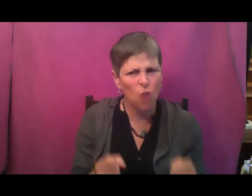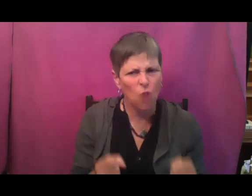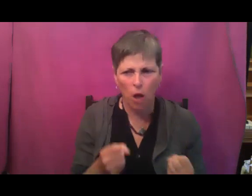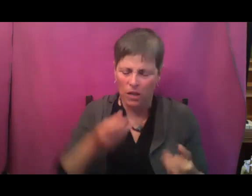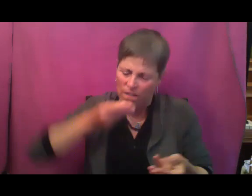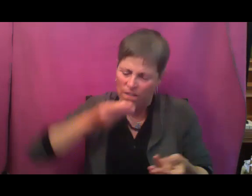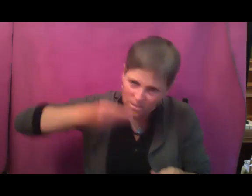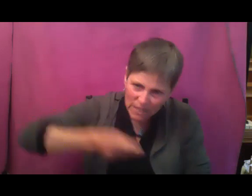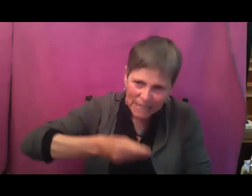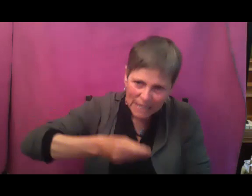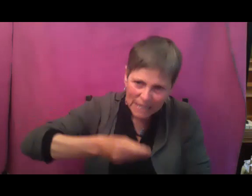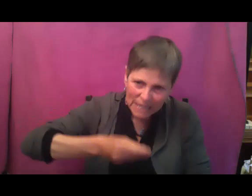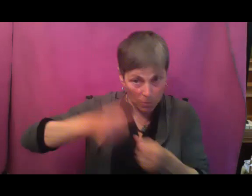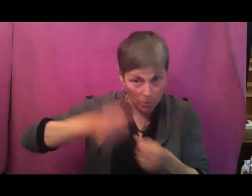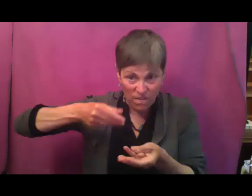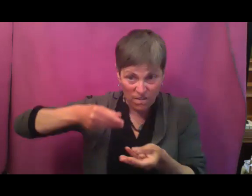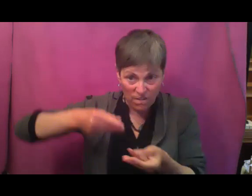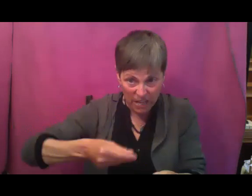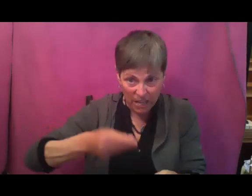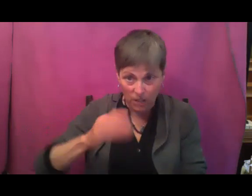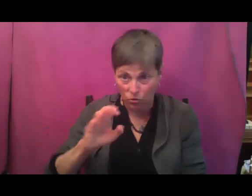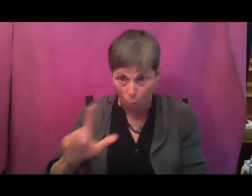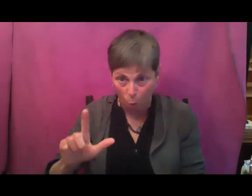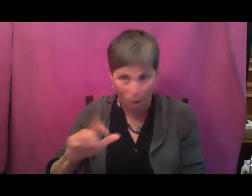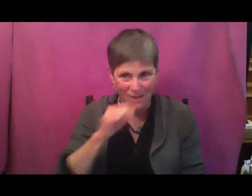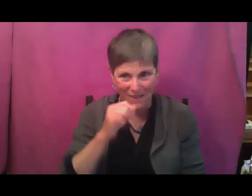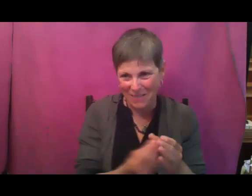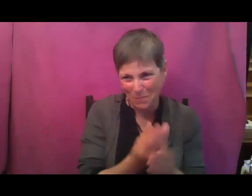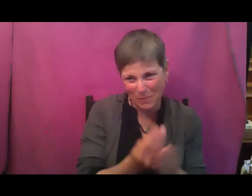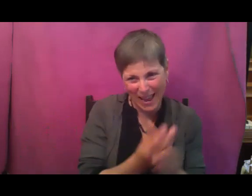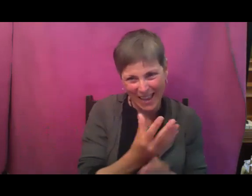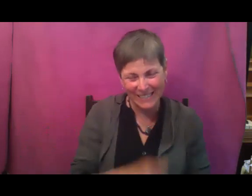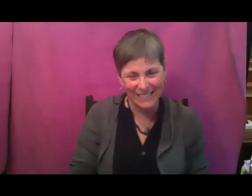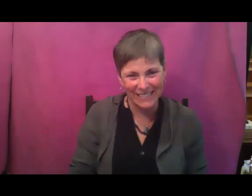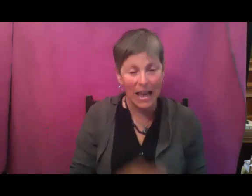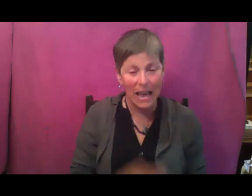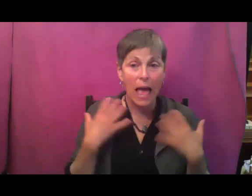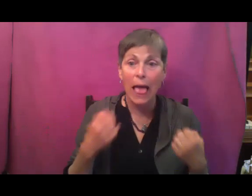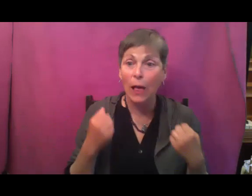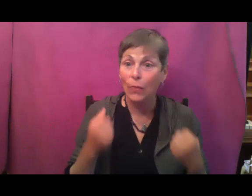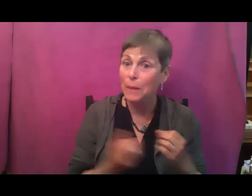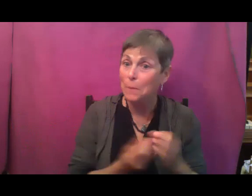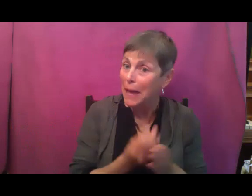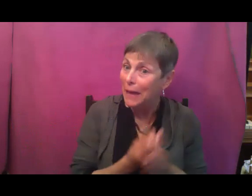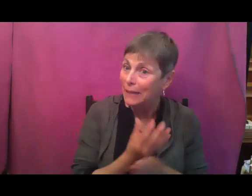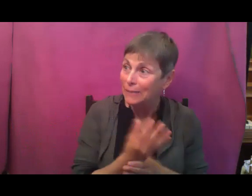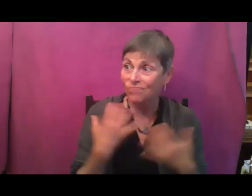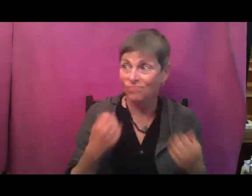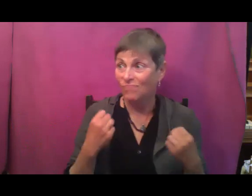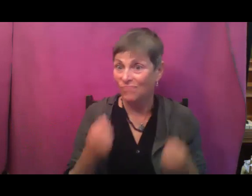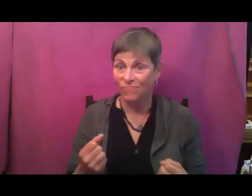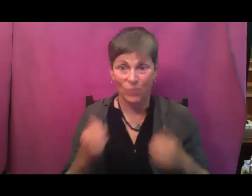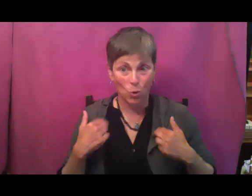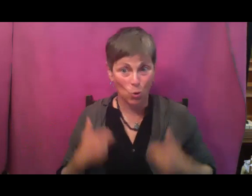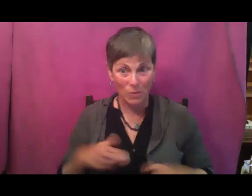not the crop. So feed the soil in all the ways. Healthy plants, healthy humans. If we have a healthy diet, our